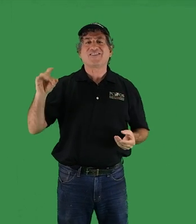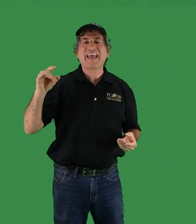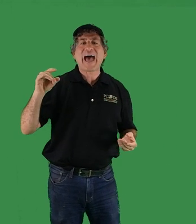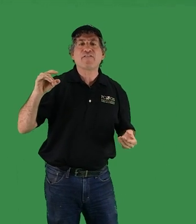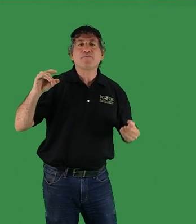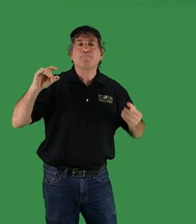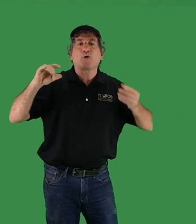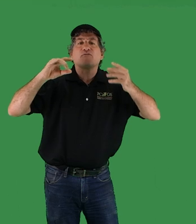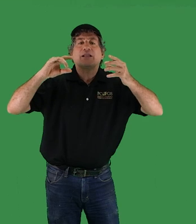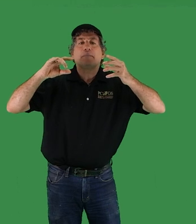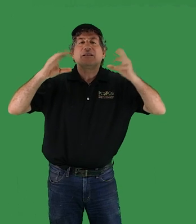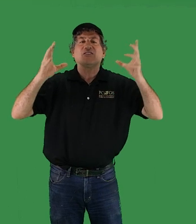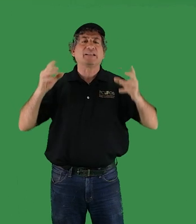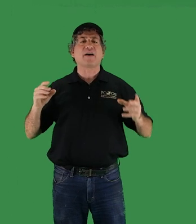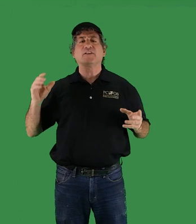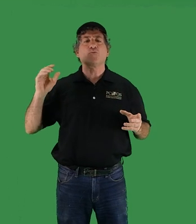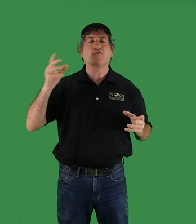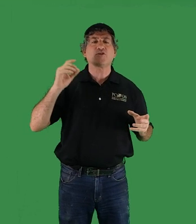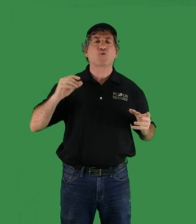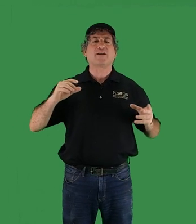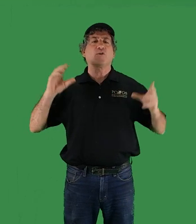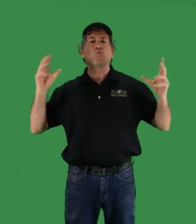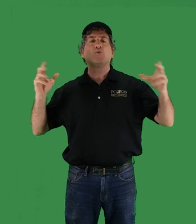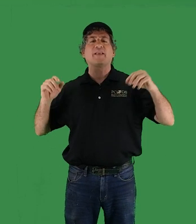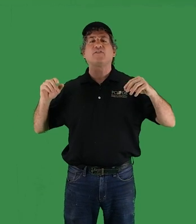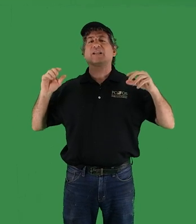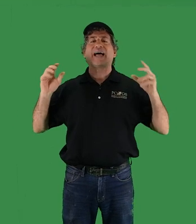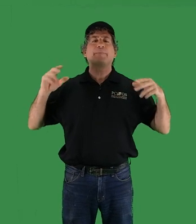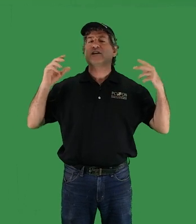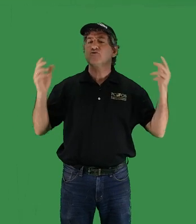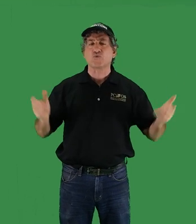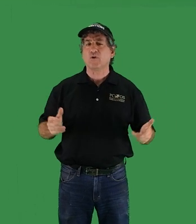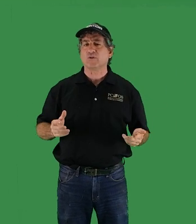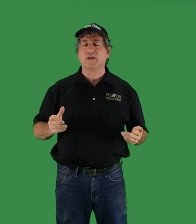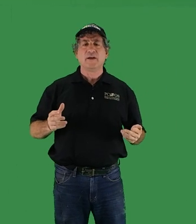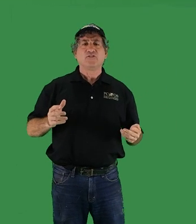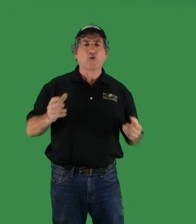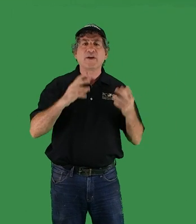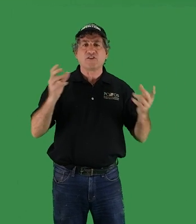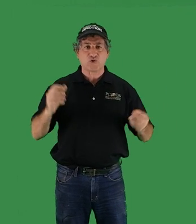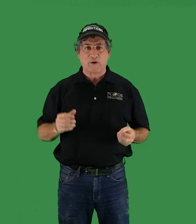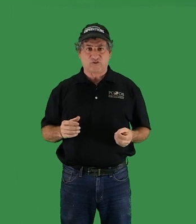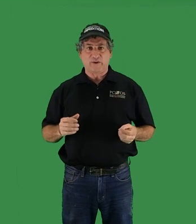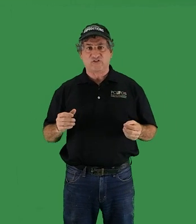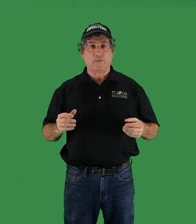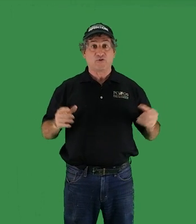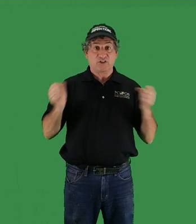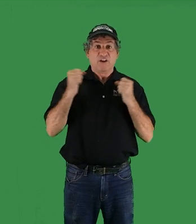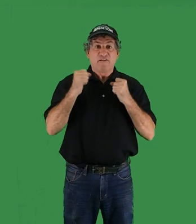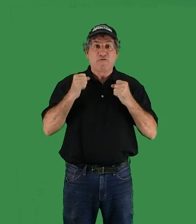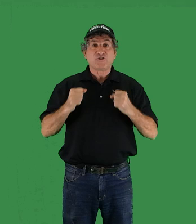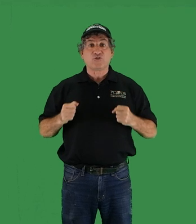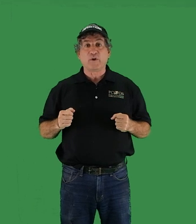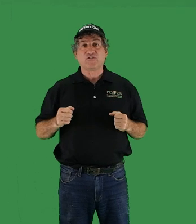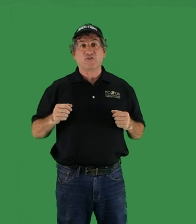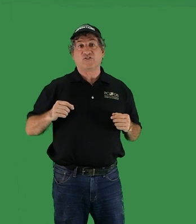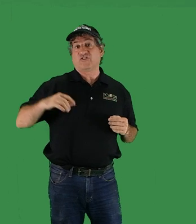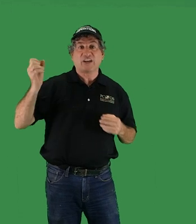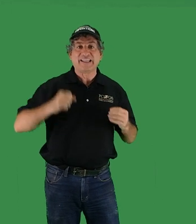they have perfect building level and refrigerator and room level climate control during the sweltering summers and frigid winters and sudden